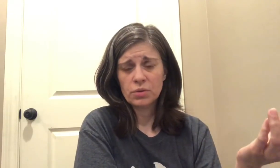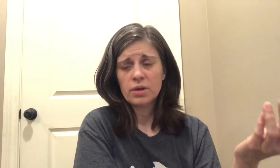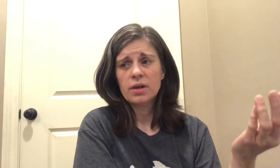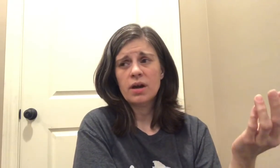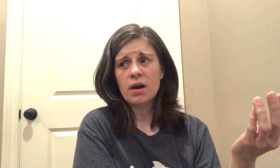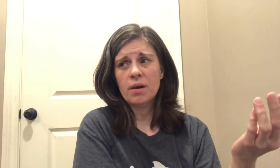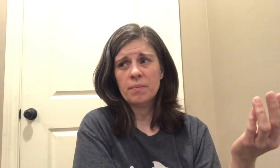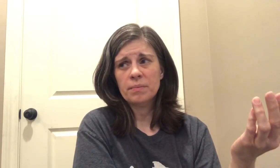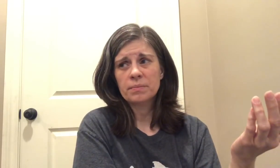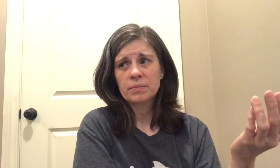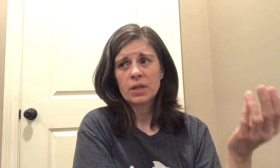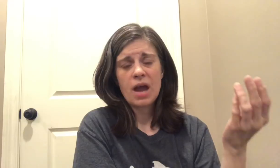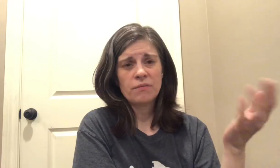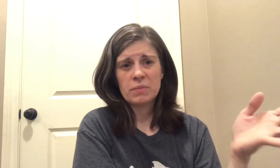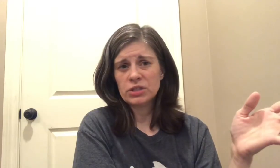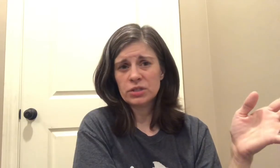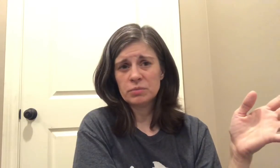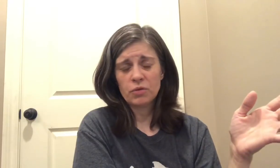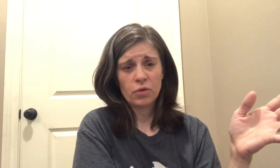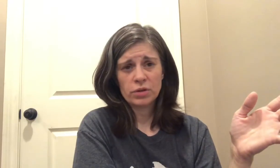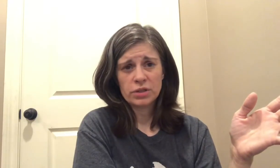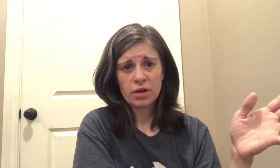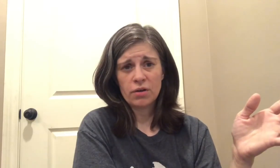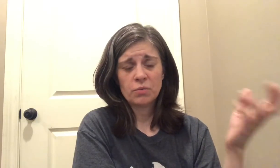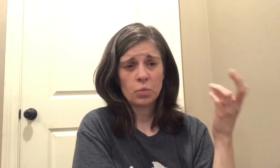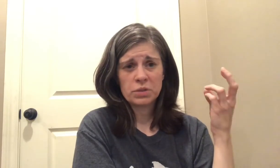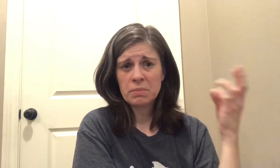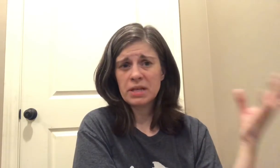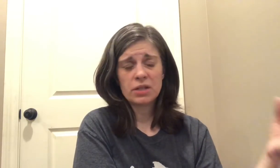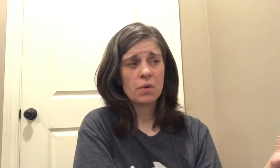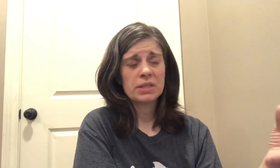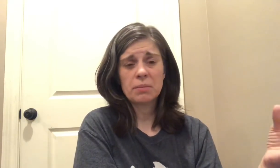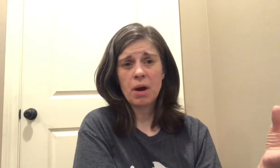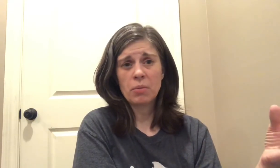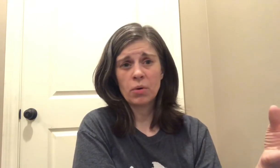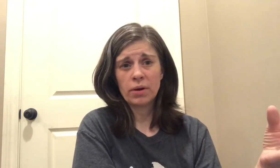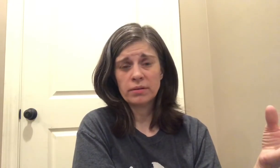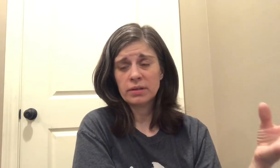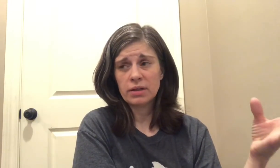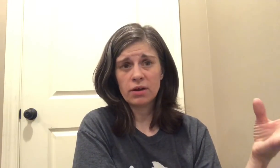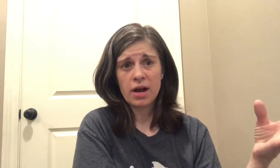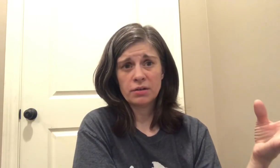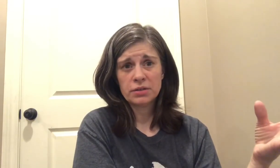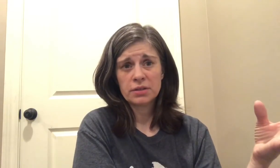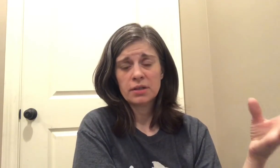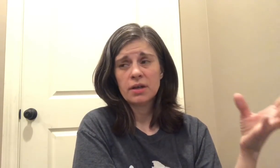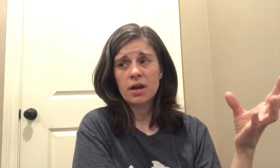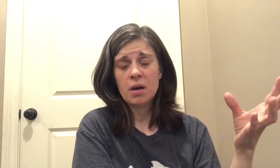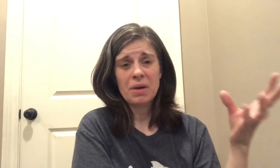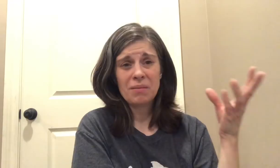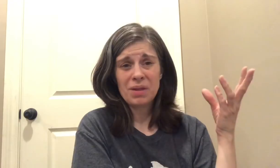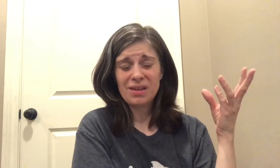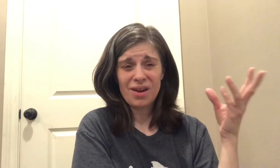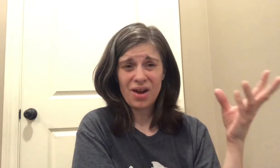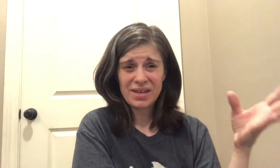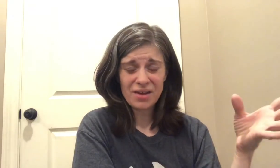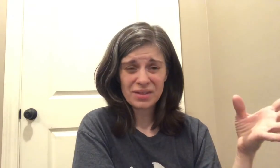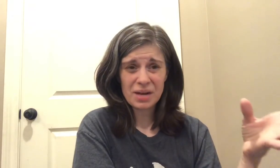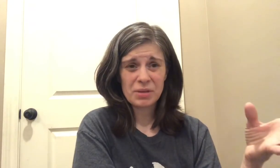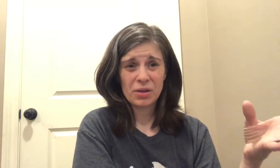um I've mentioned before to y'all somebody's always the popcorn in our house um and you know I doubt that I'm the